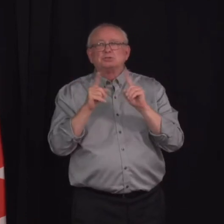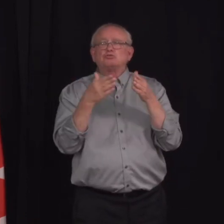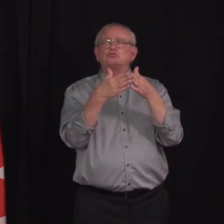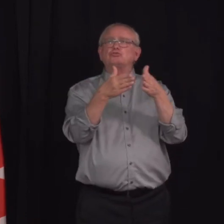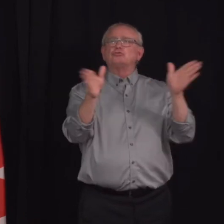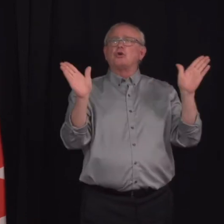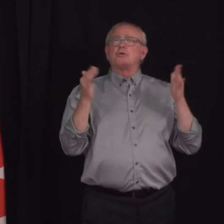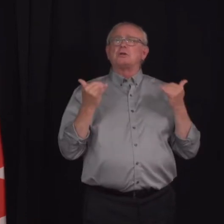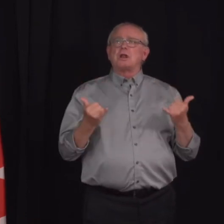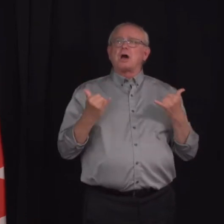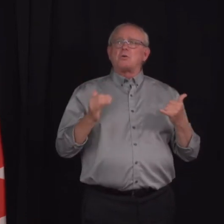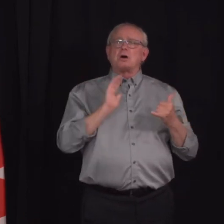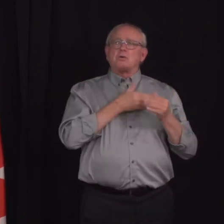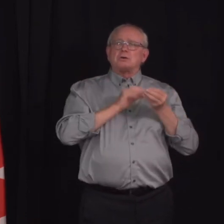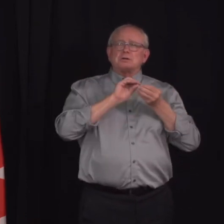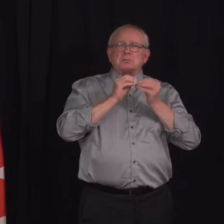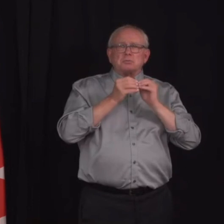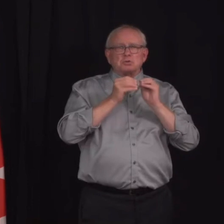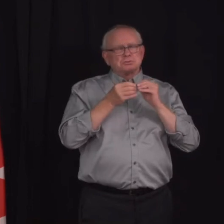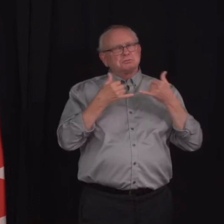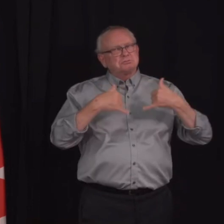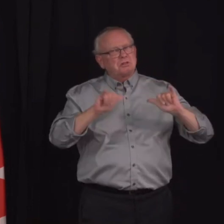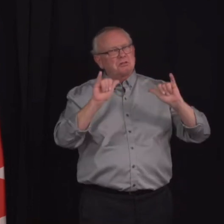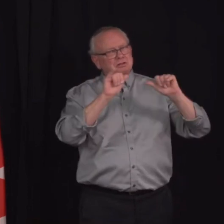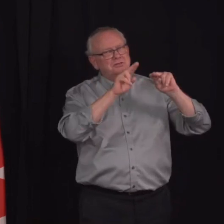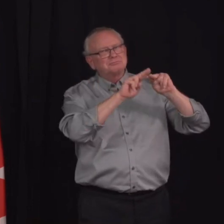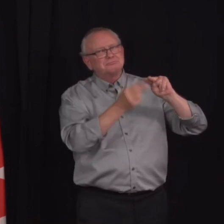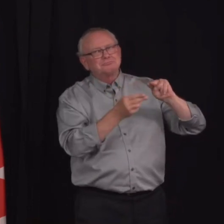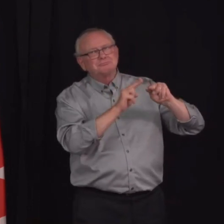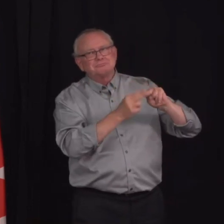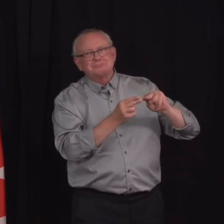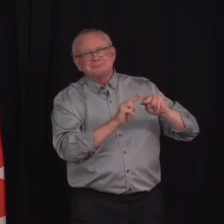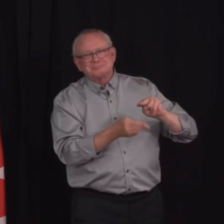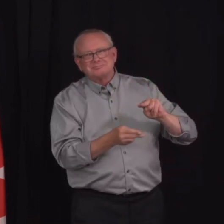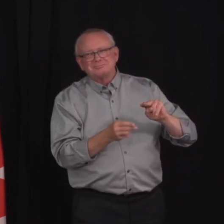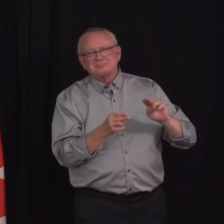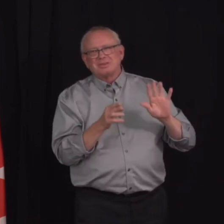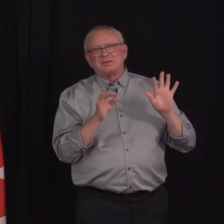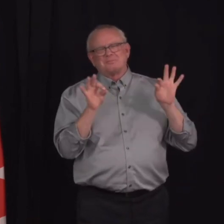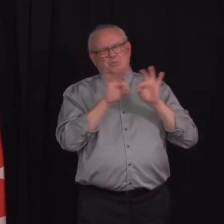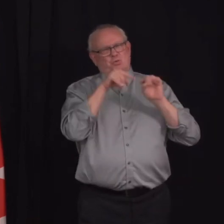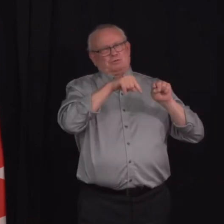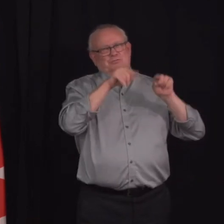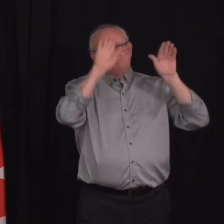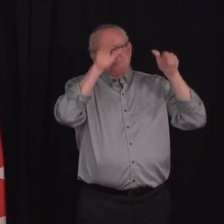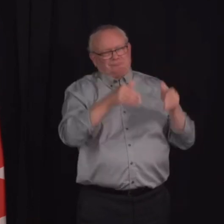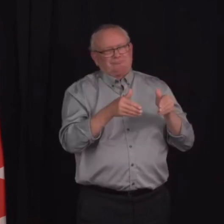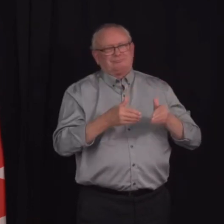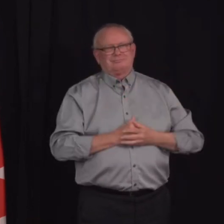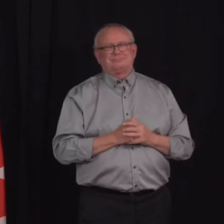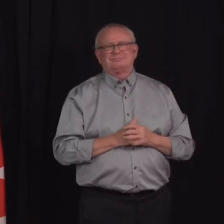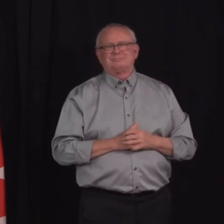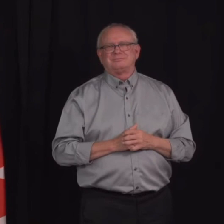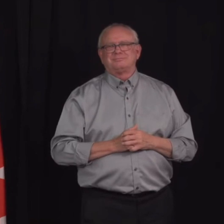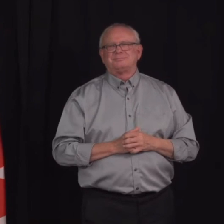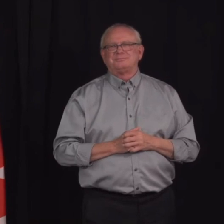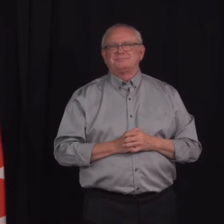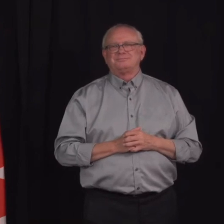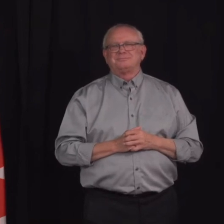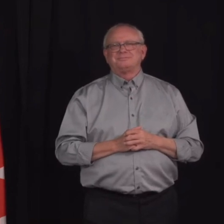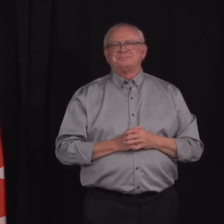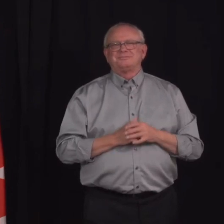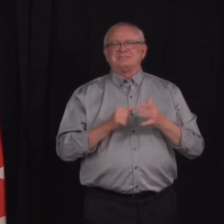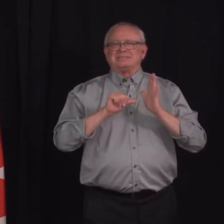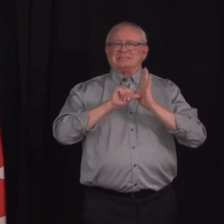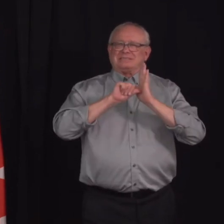this point, we're staying focused on not only the number of people who are getting their first and second dose, but our declining numbers,